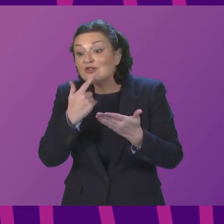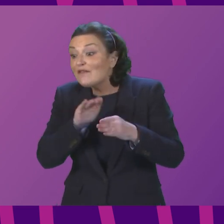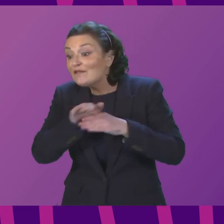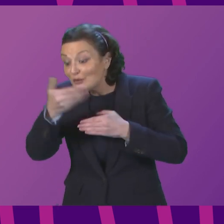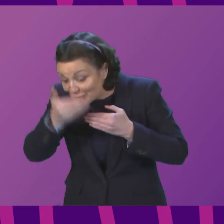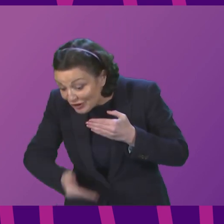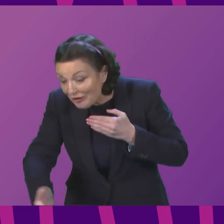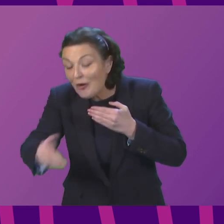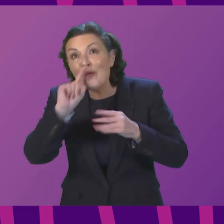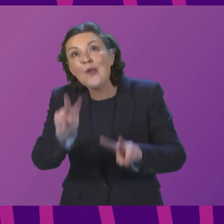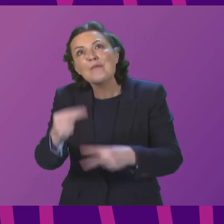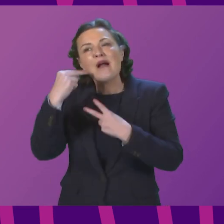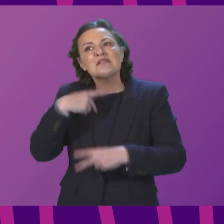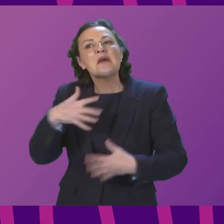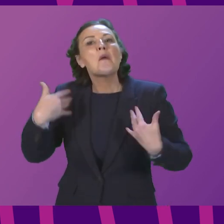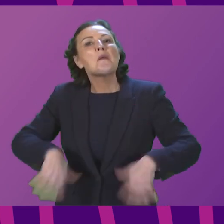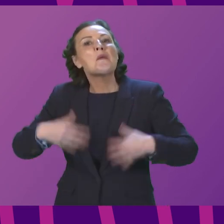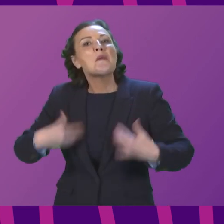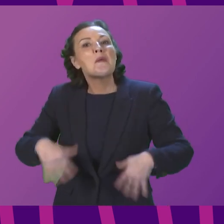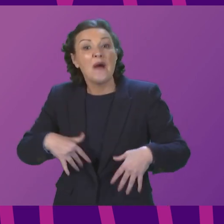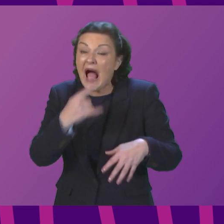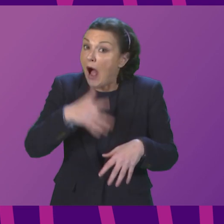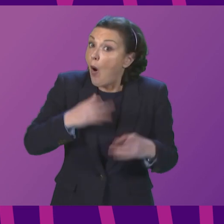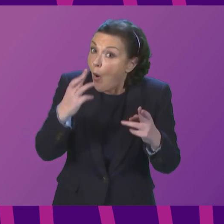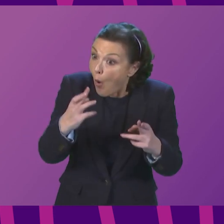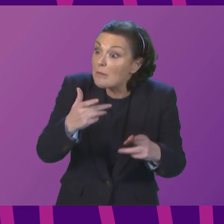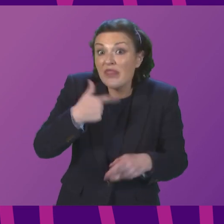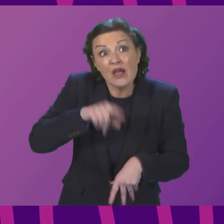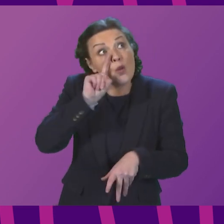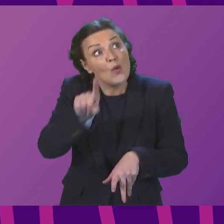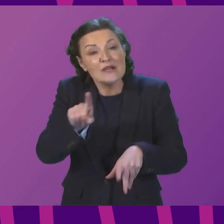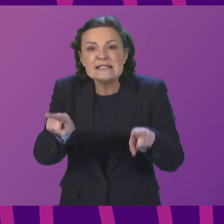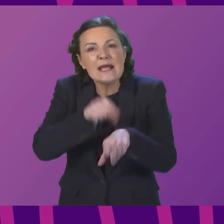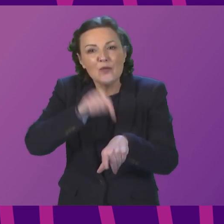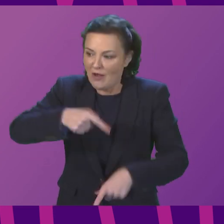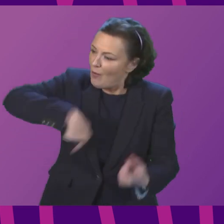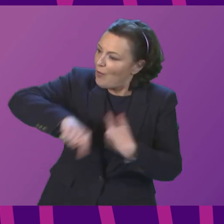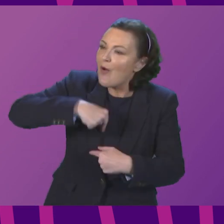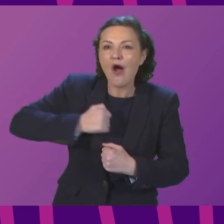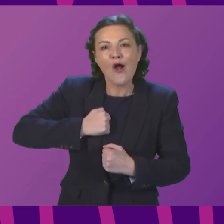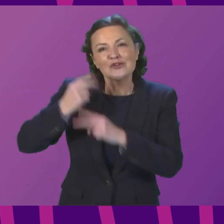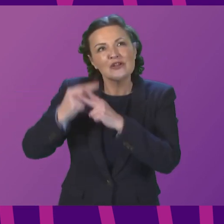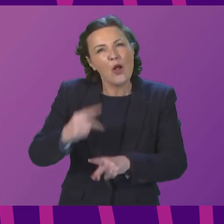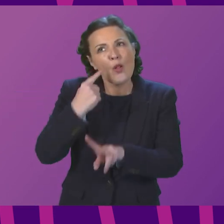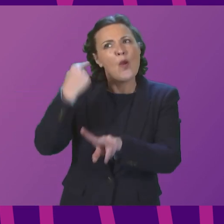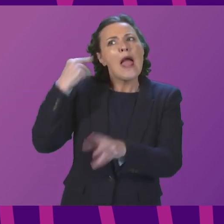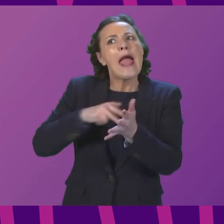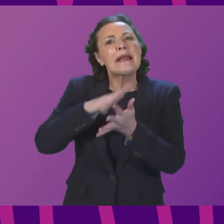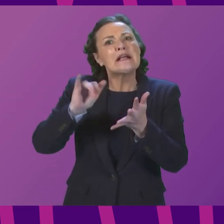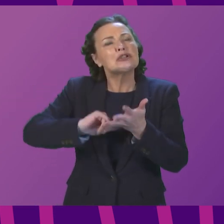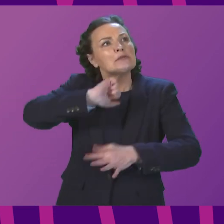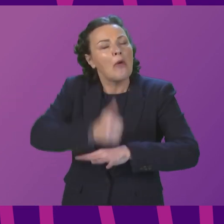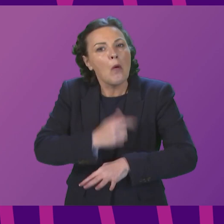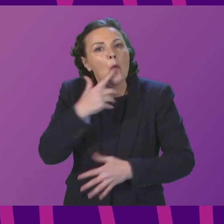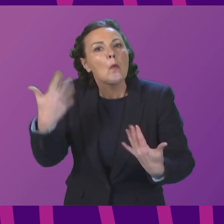generation looks back on the establishment of the National Health Service. So we will go on with doing the hard work of supporting those in adult social